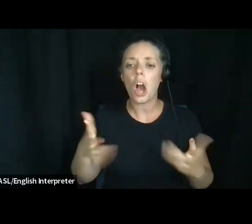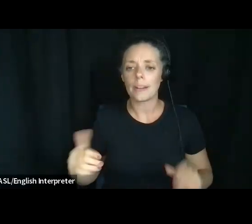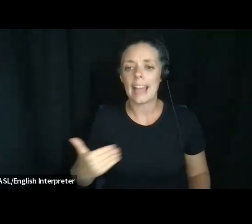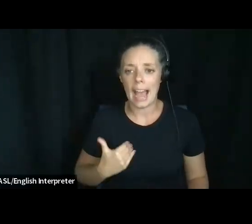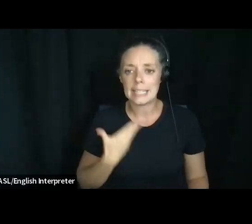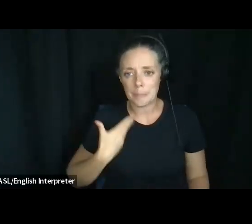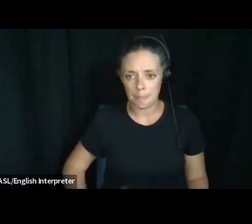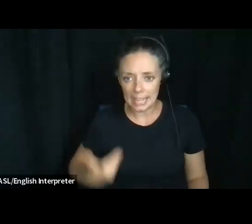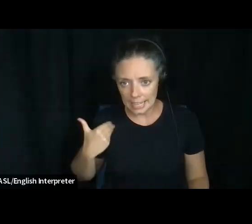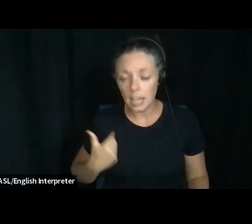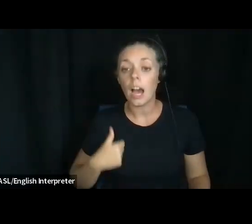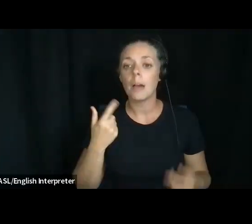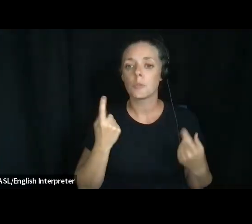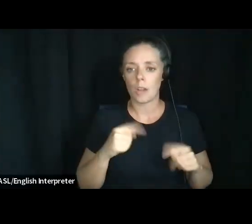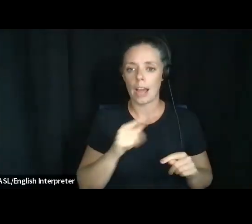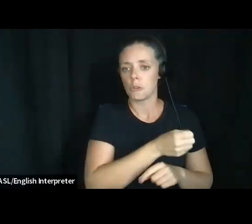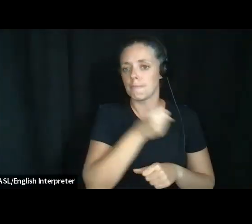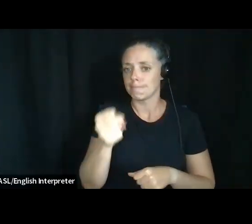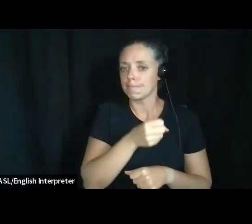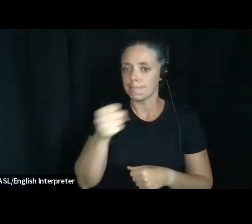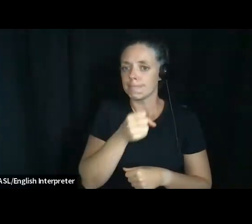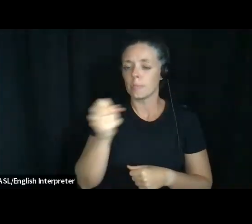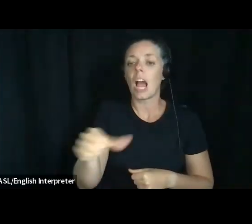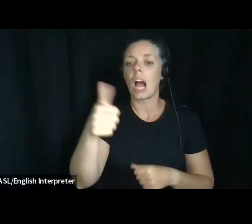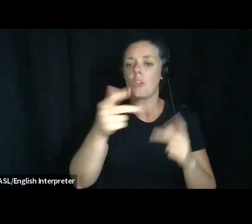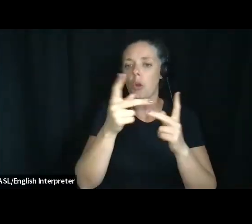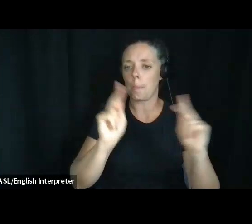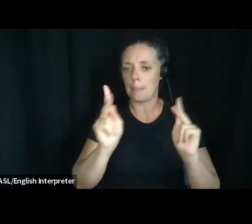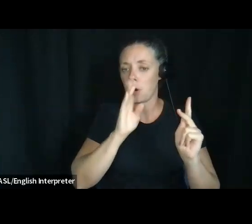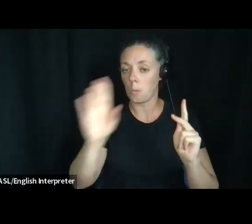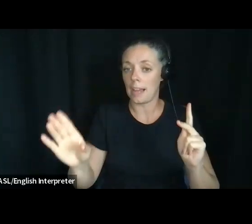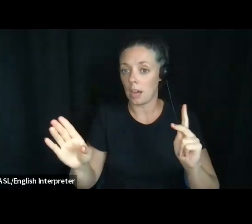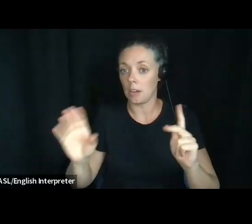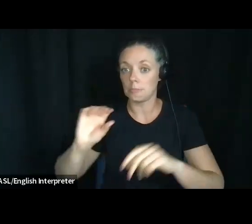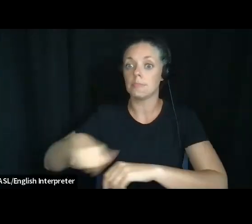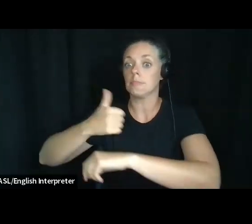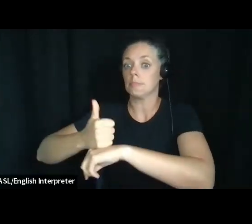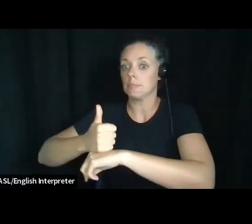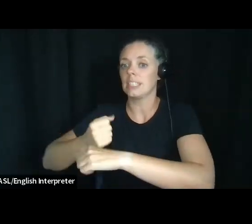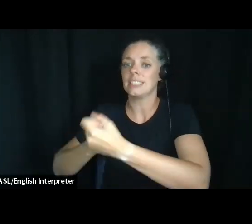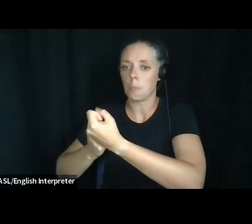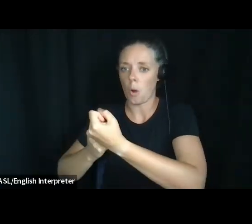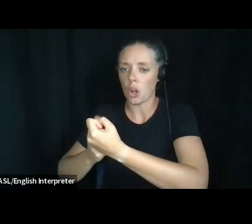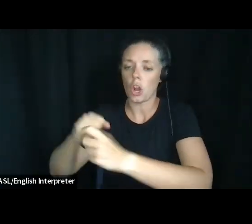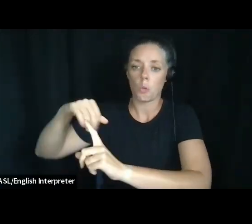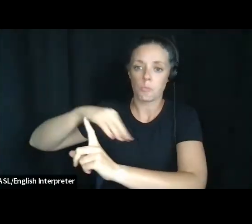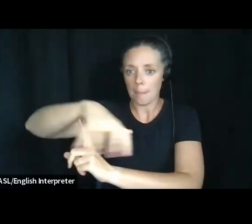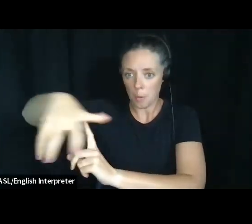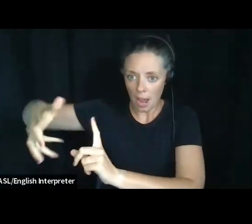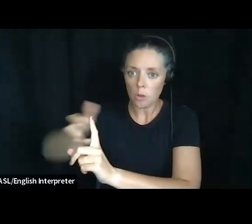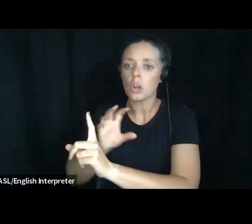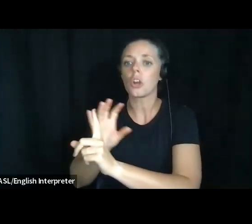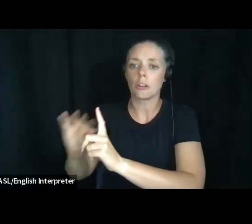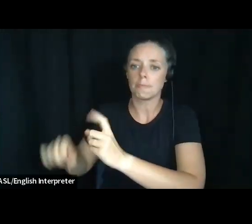I'm trying to put other people in place that will, will support her, wrap around her and give her the support she needs. And it